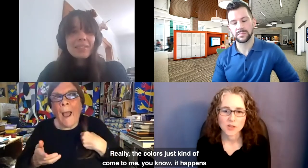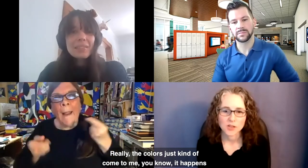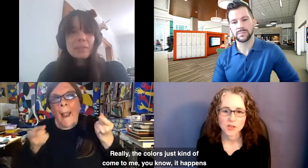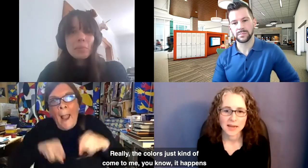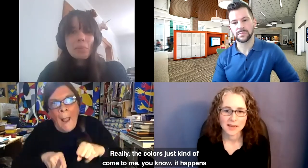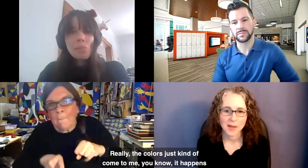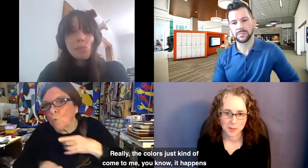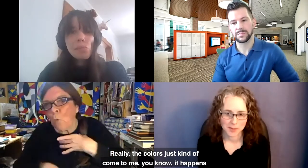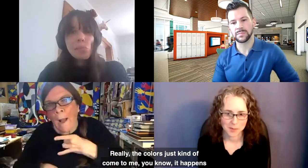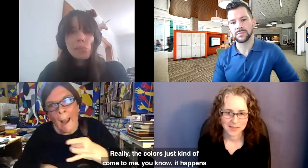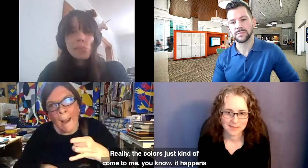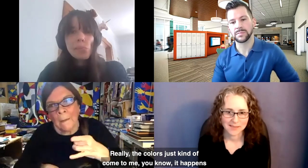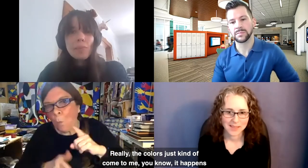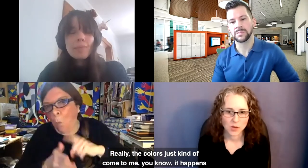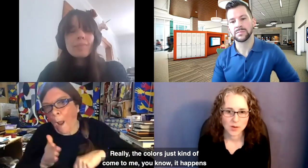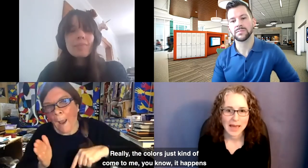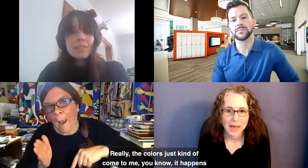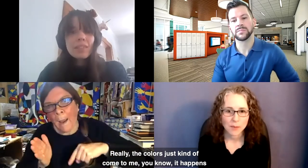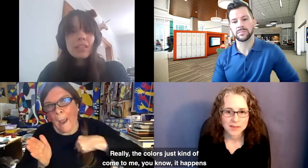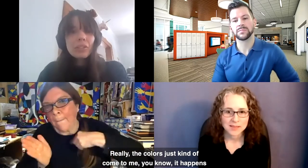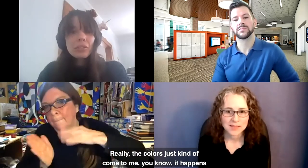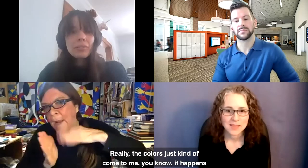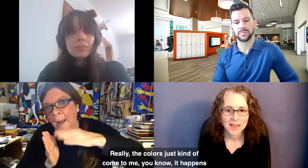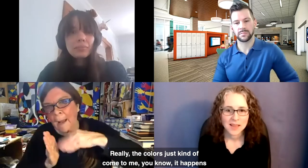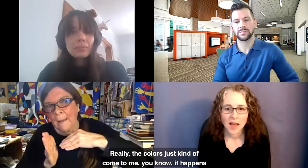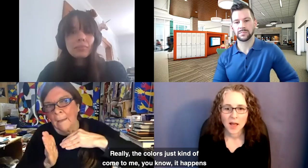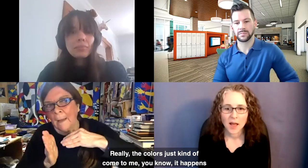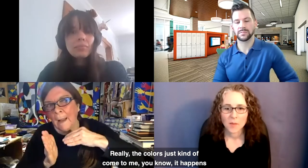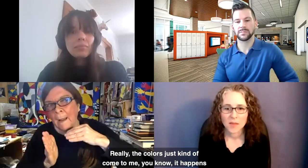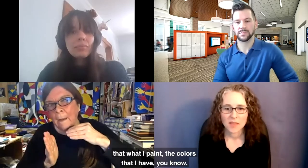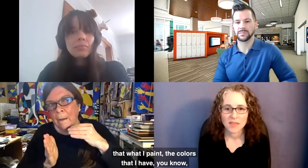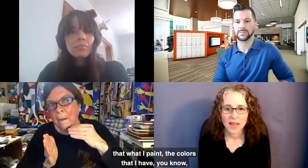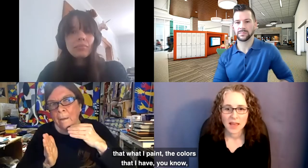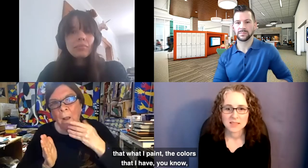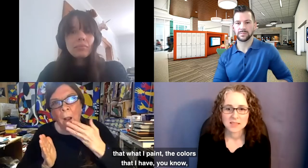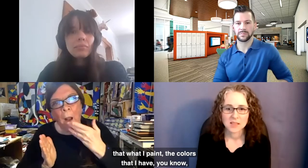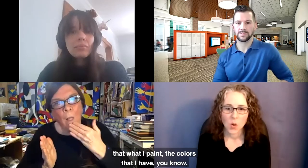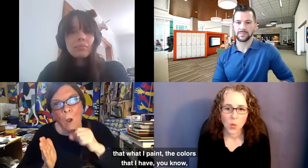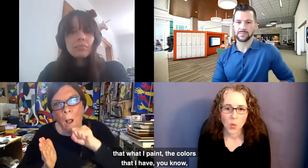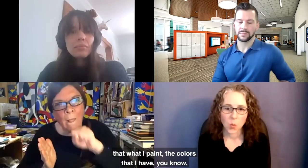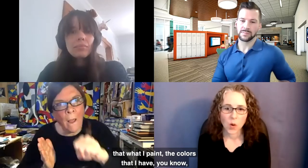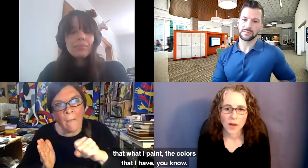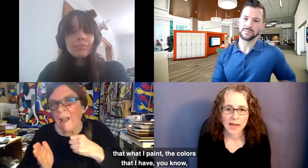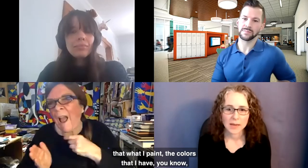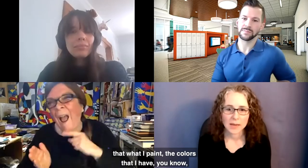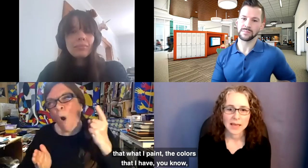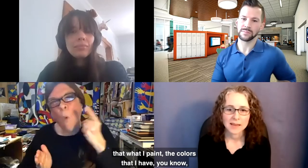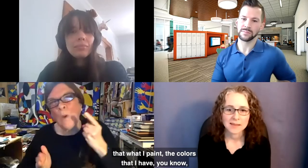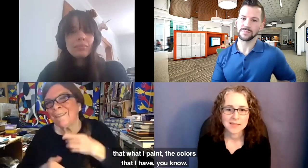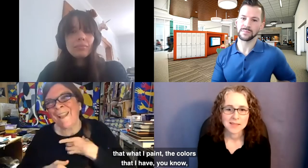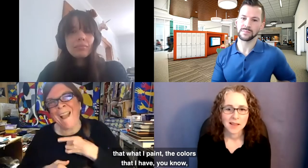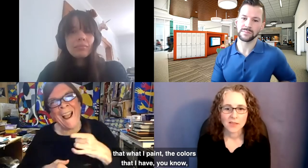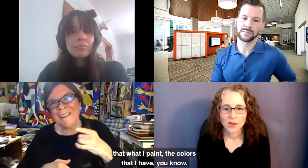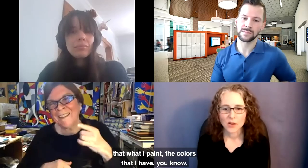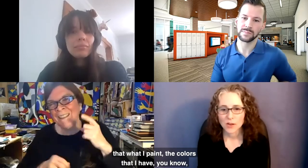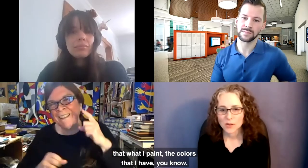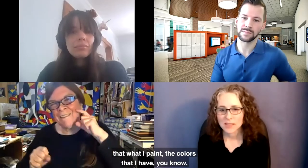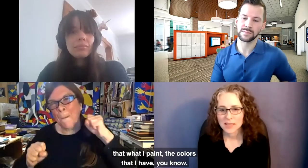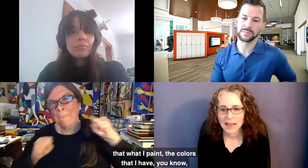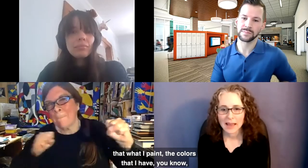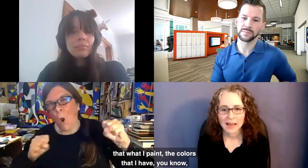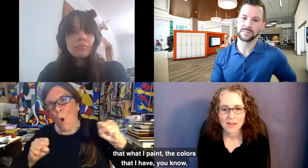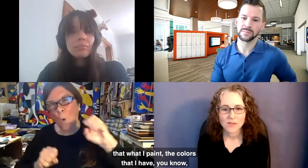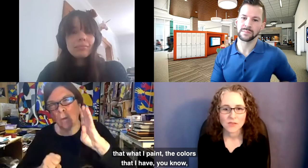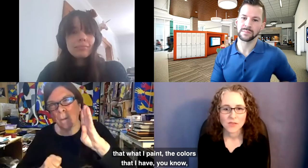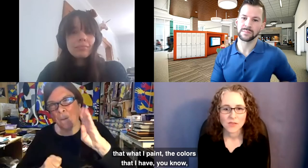I'm going paint happens that what I paint, the colors